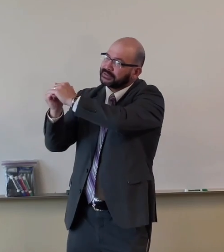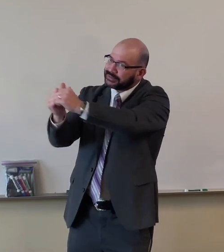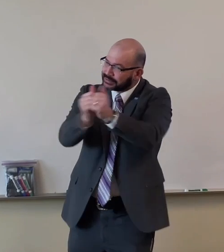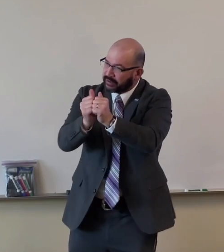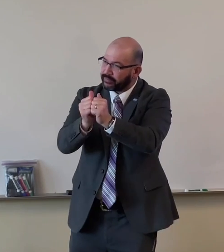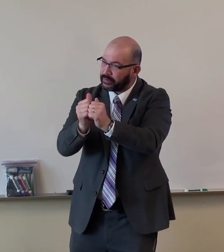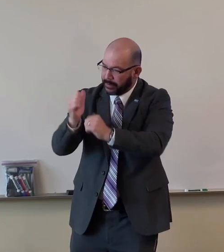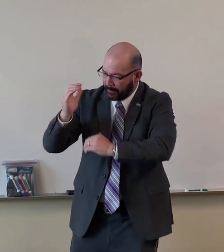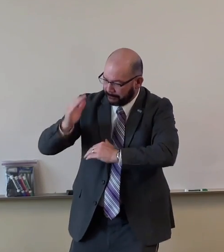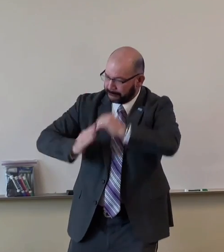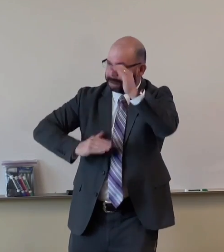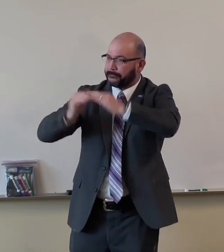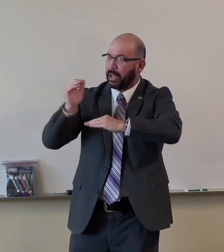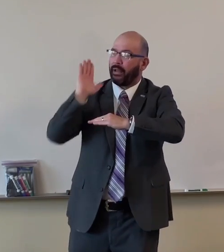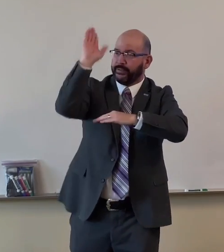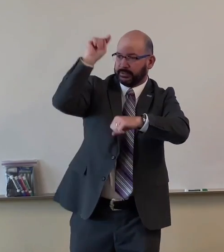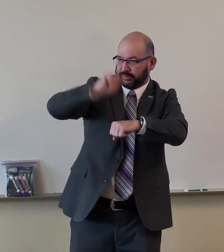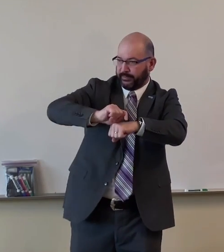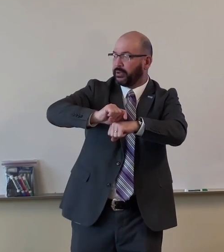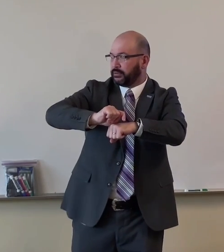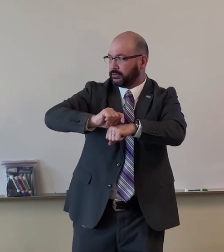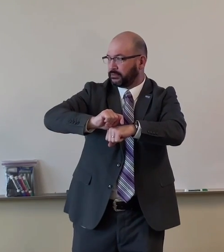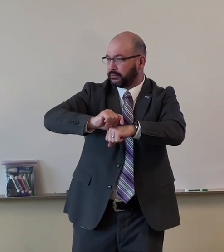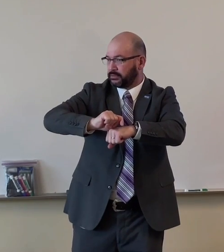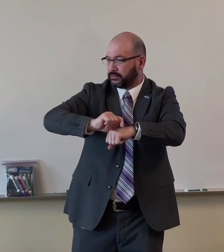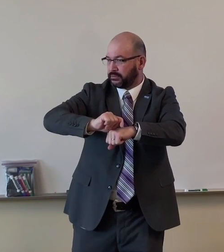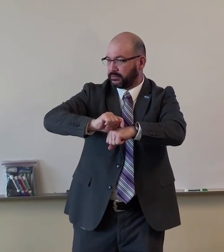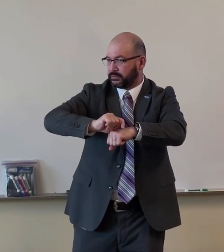me together to build his temple